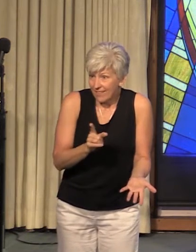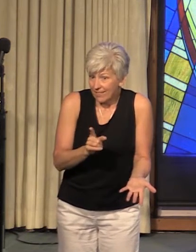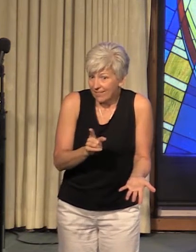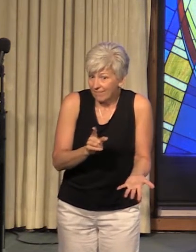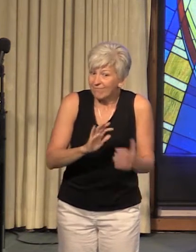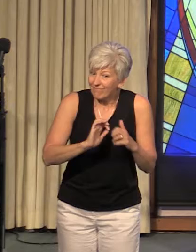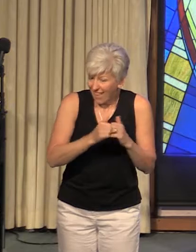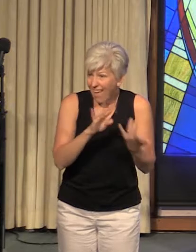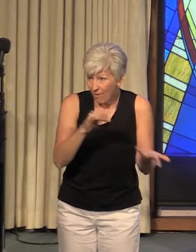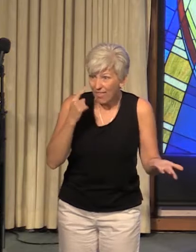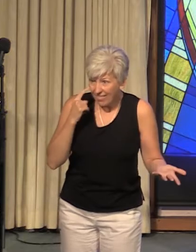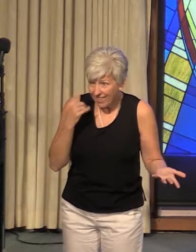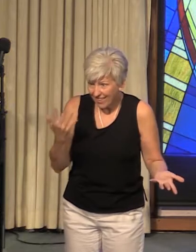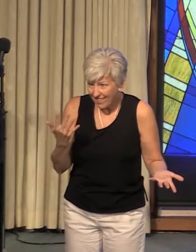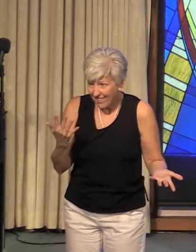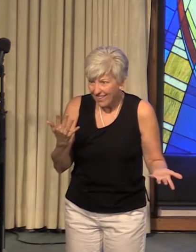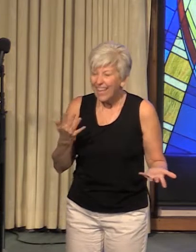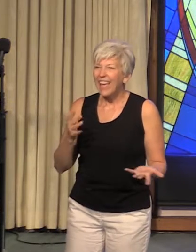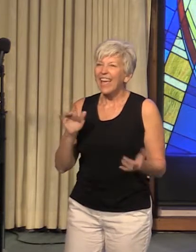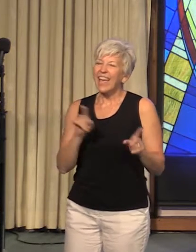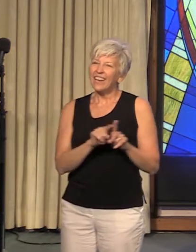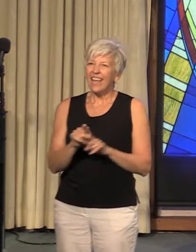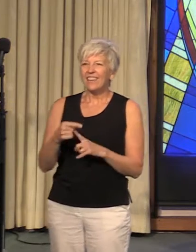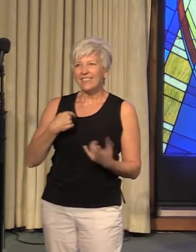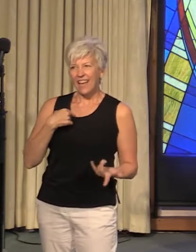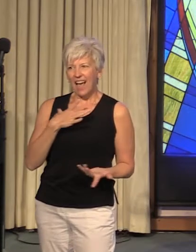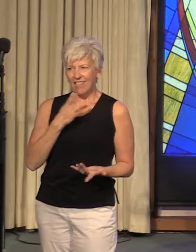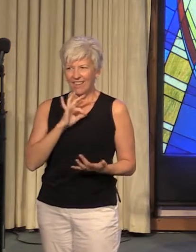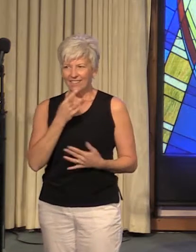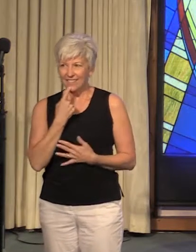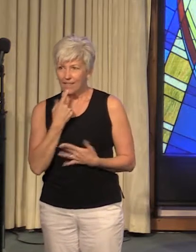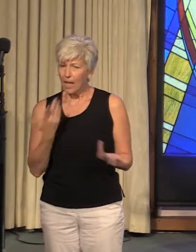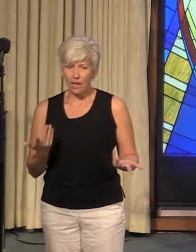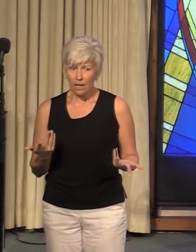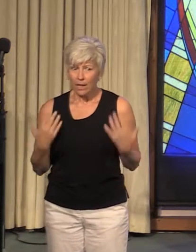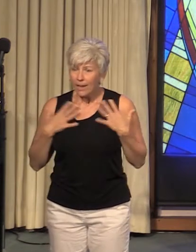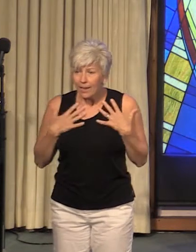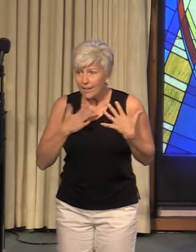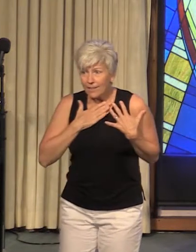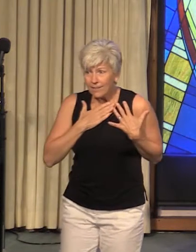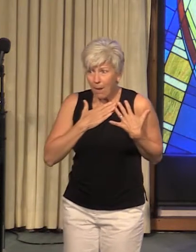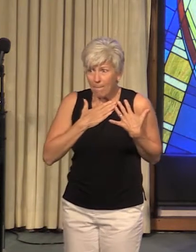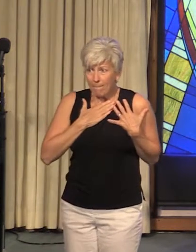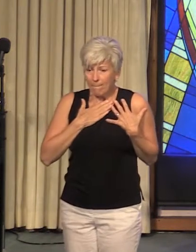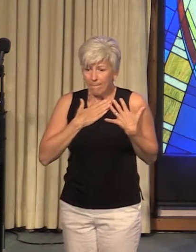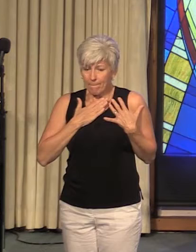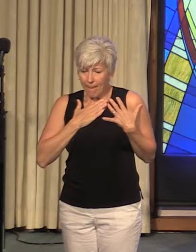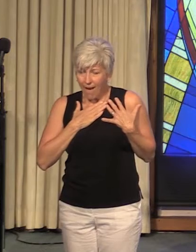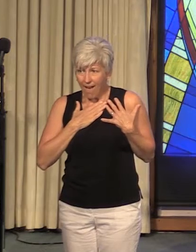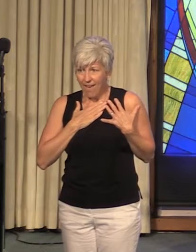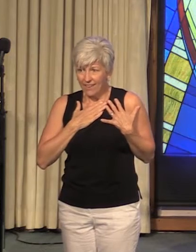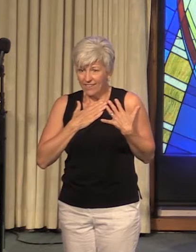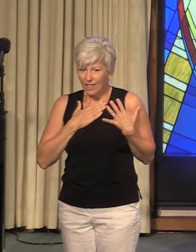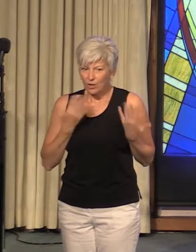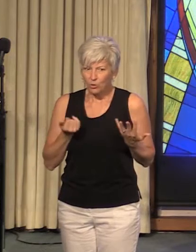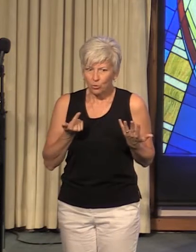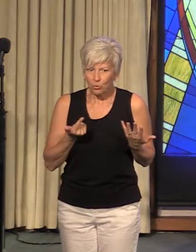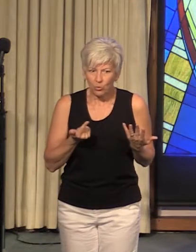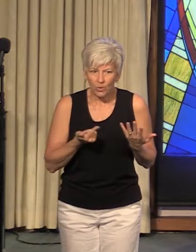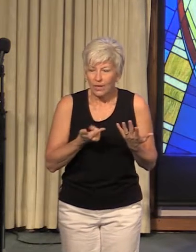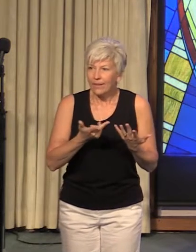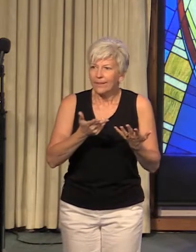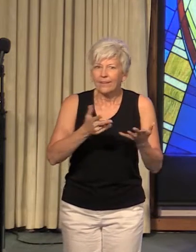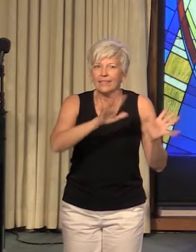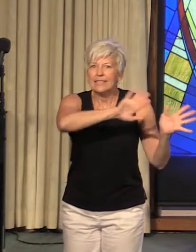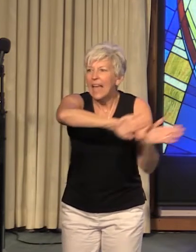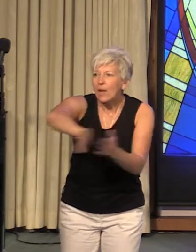And as I like to say sometimes, it's not up to me to take somebody's Jesus away from them. It's not up to me to